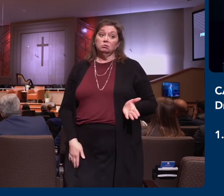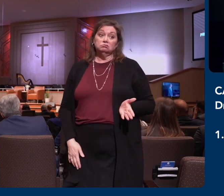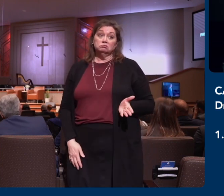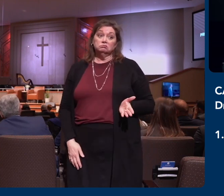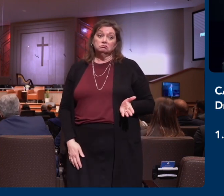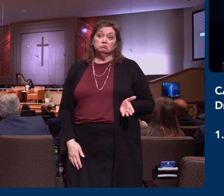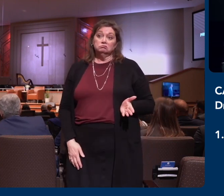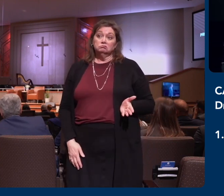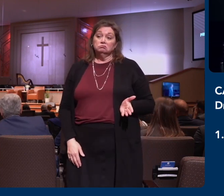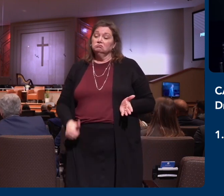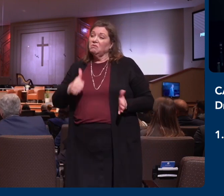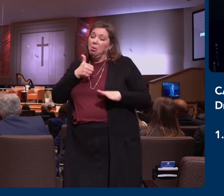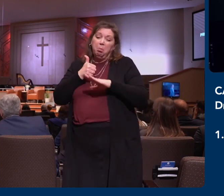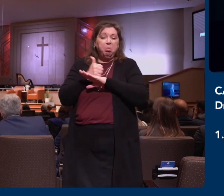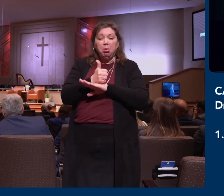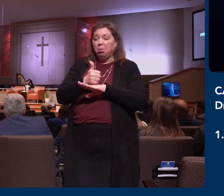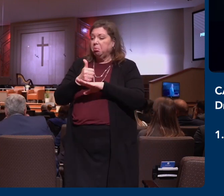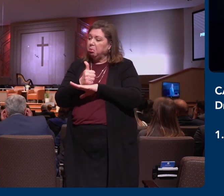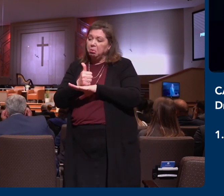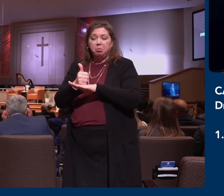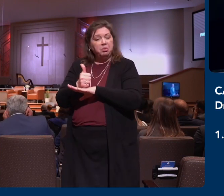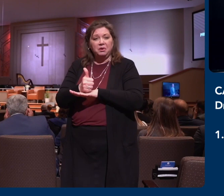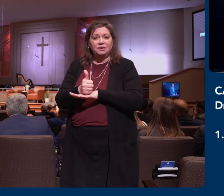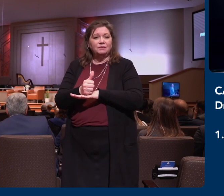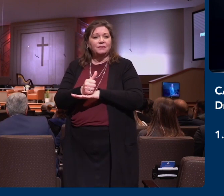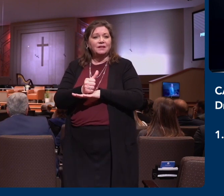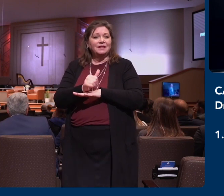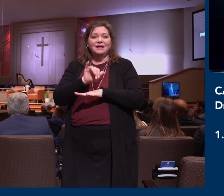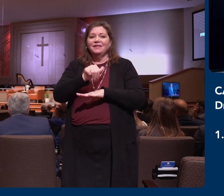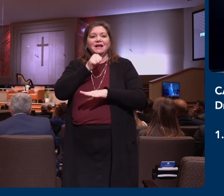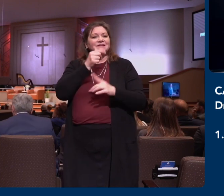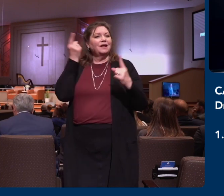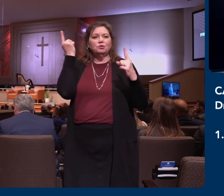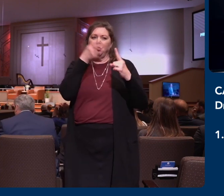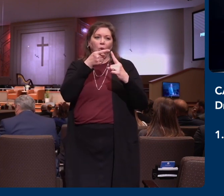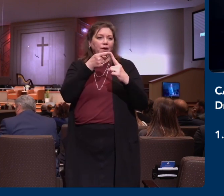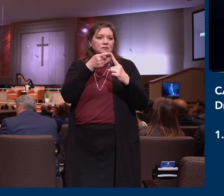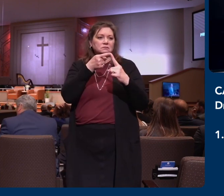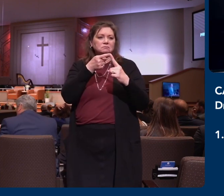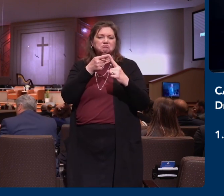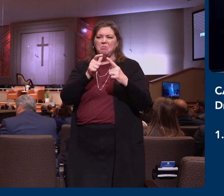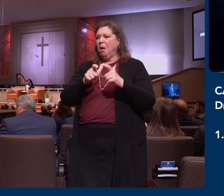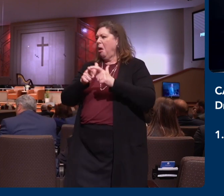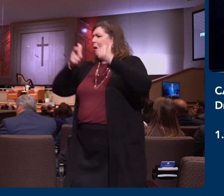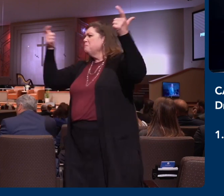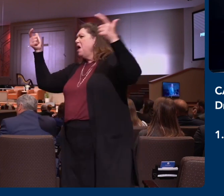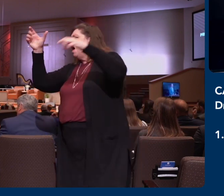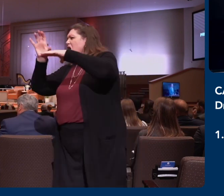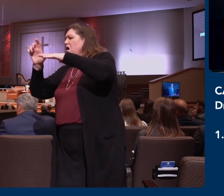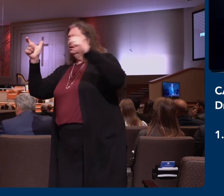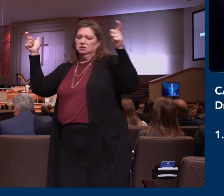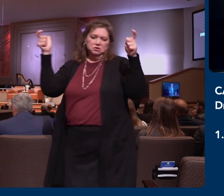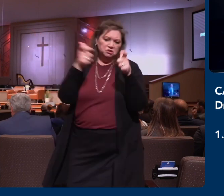But I learned a long time ago, it's not about the size of my building or the amount of my budget,